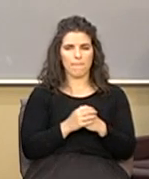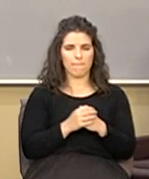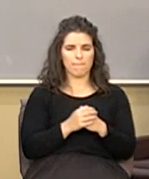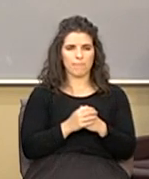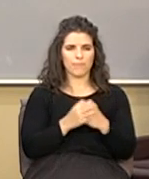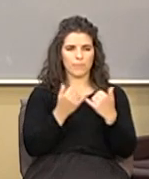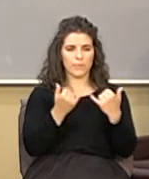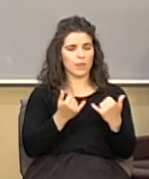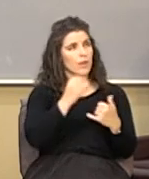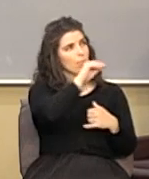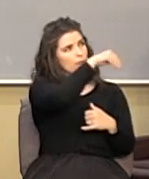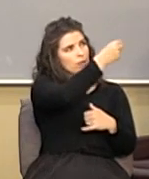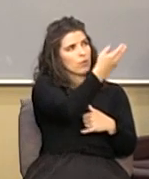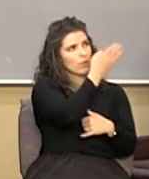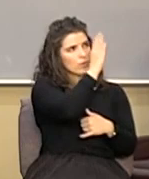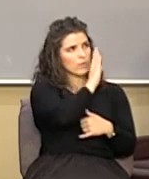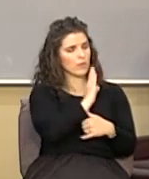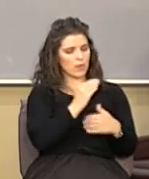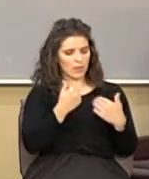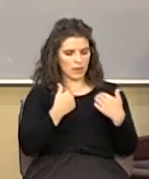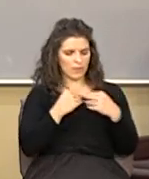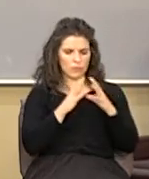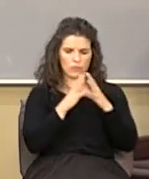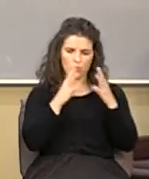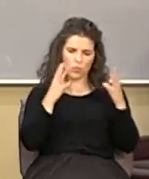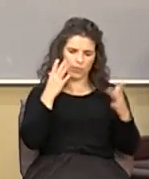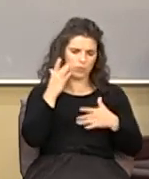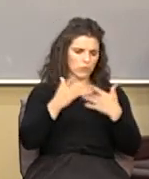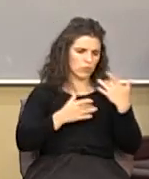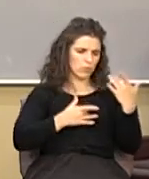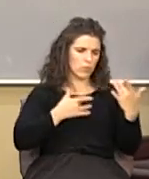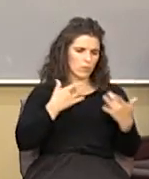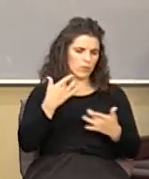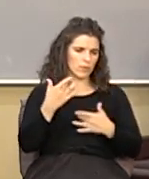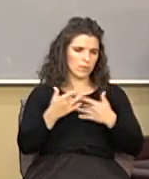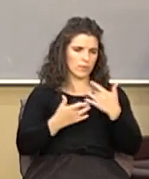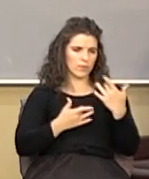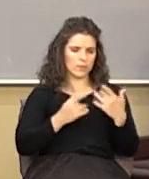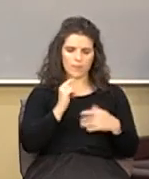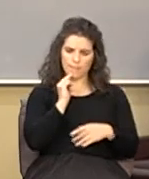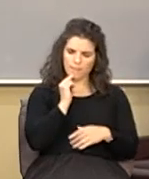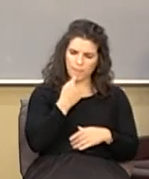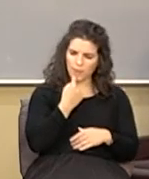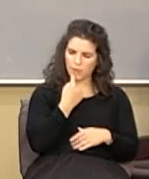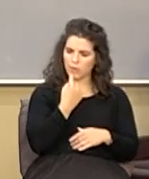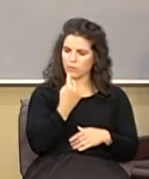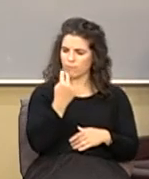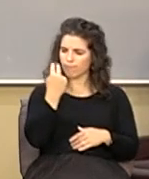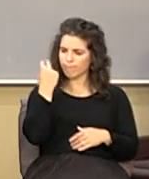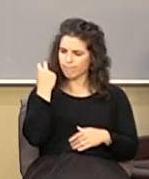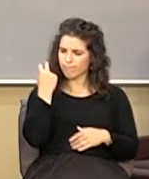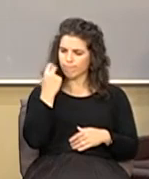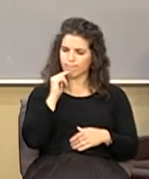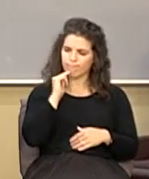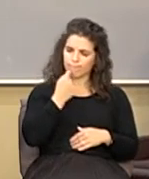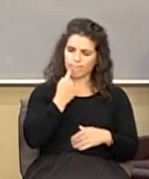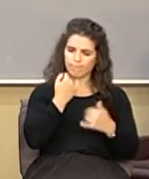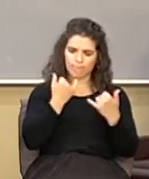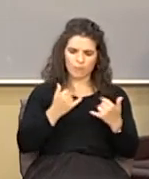now by the grace of God I've acquired so much joy that the bitterness of the past and present